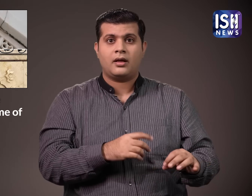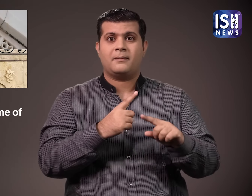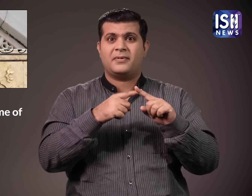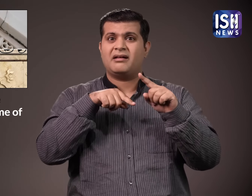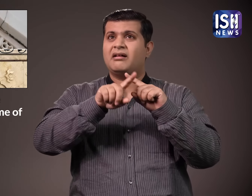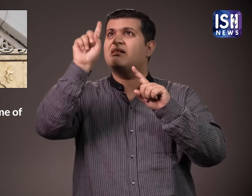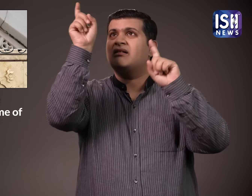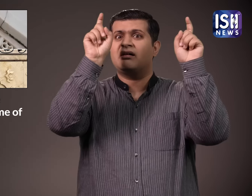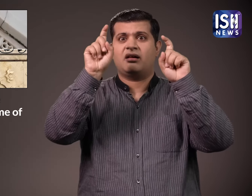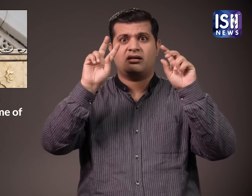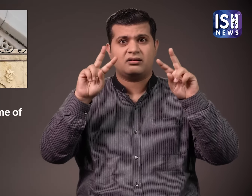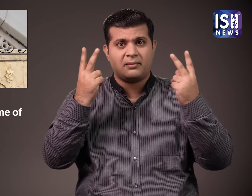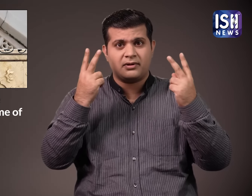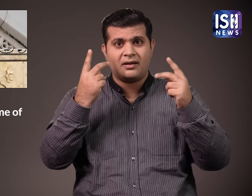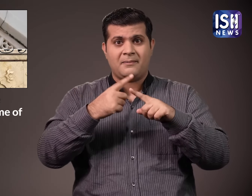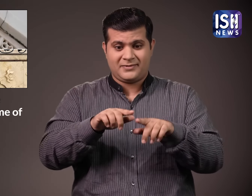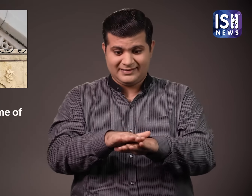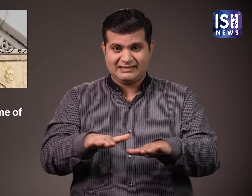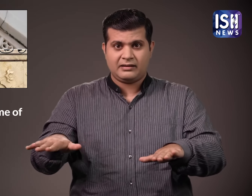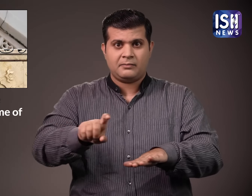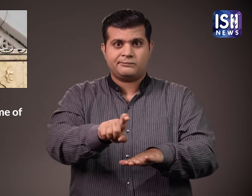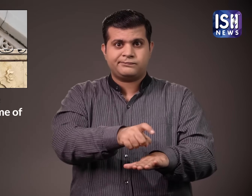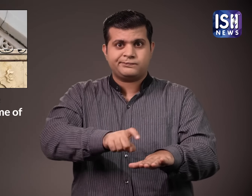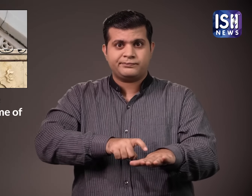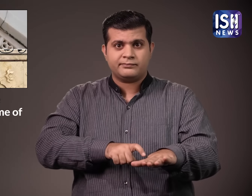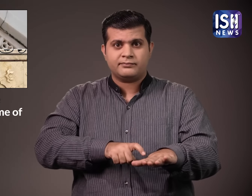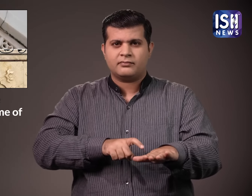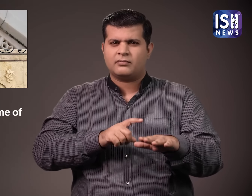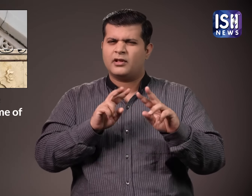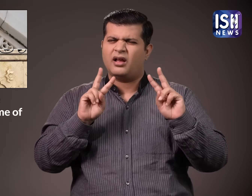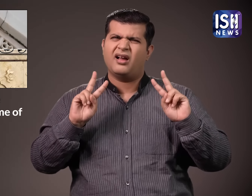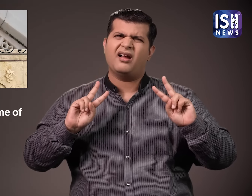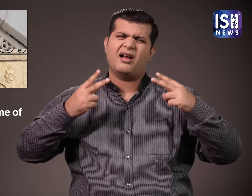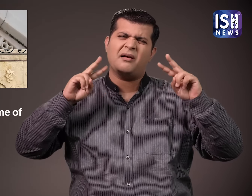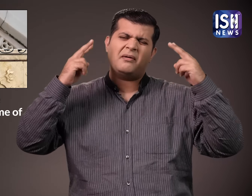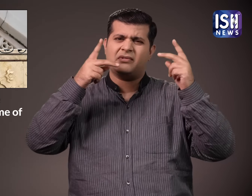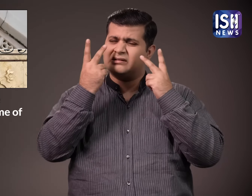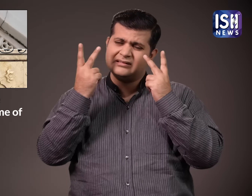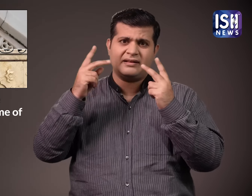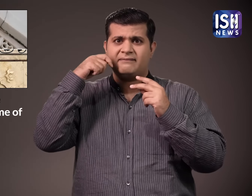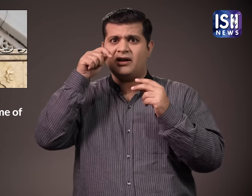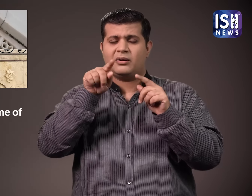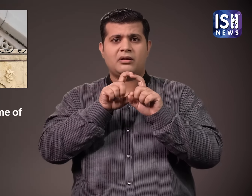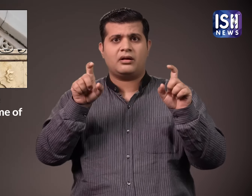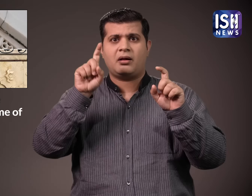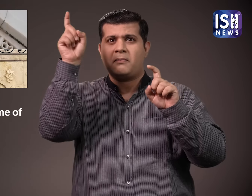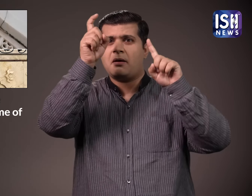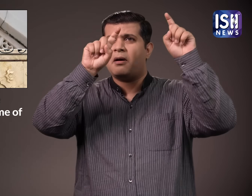Multiple cracks have appeared on the dome and floors of the Taj Mahal. A video clearly shows the